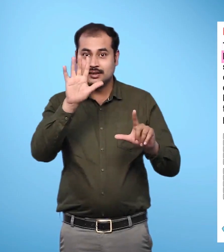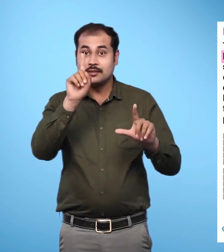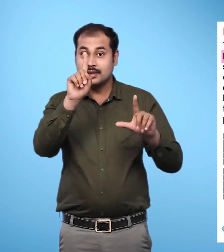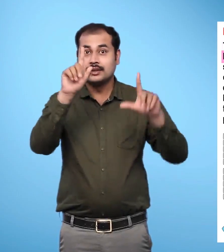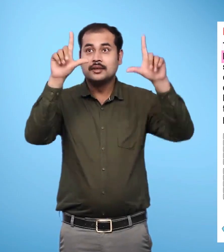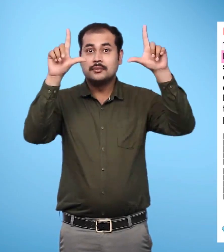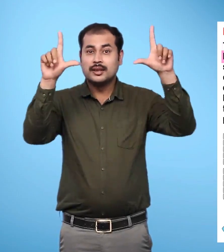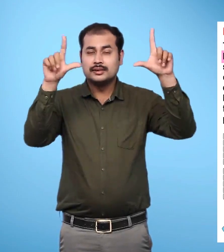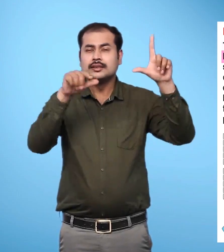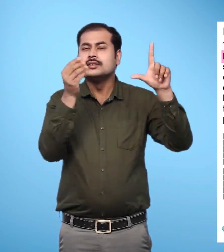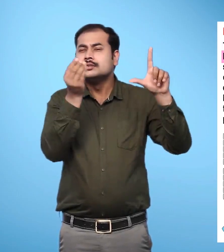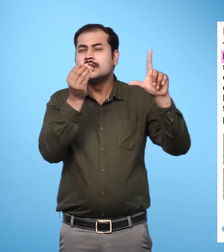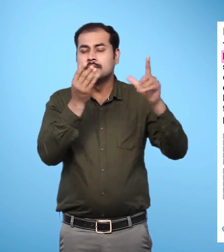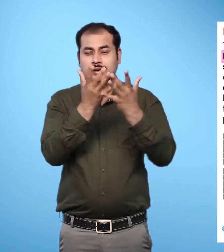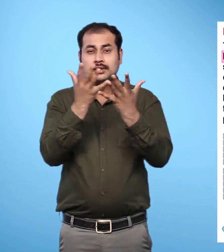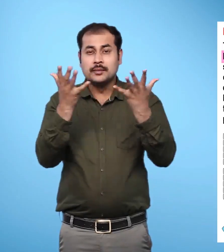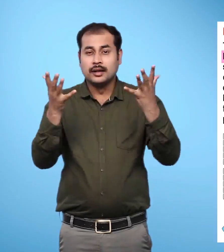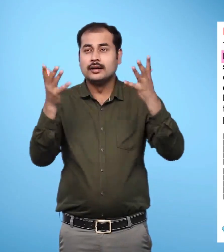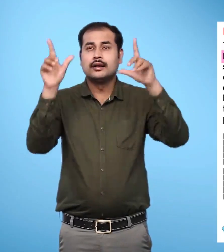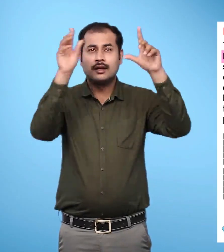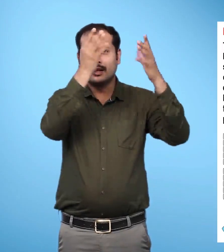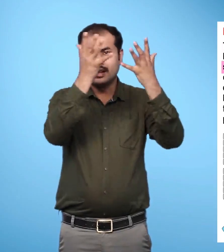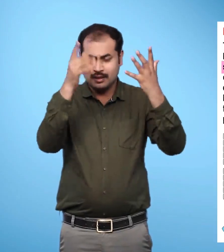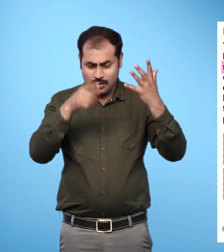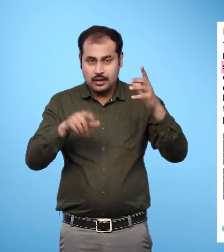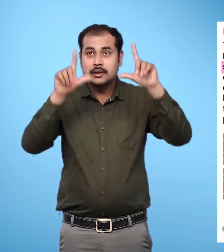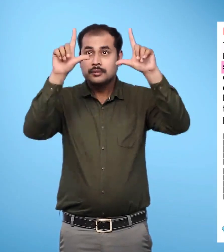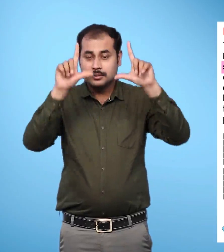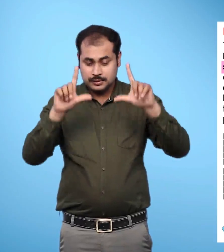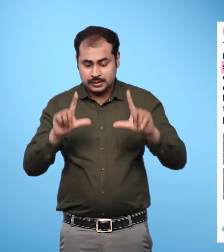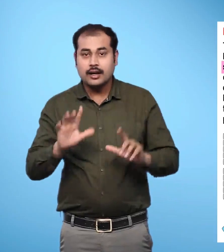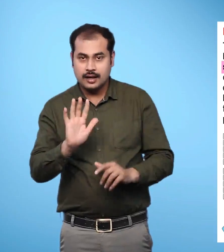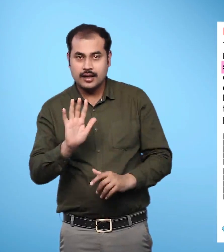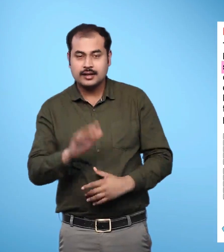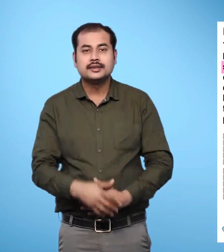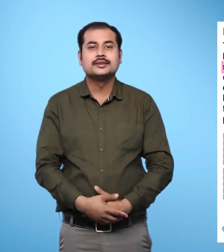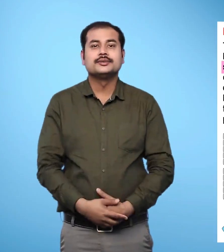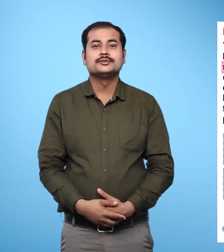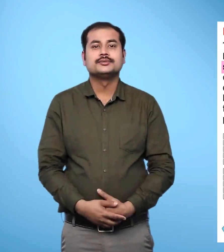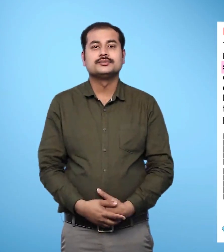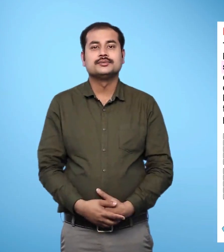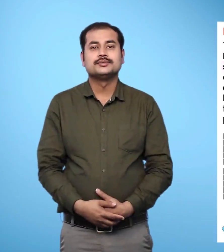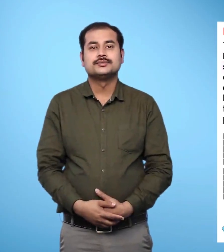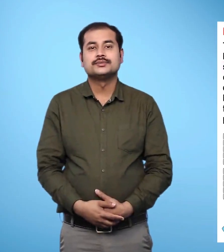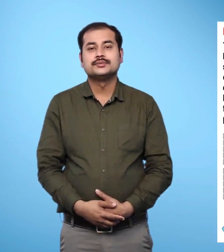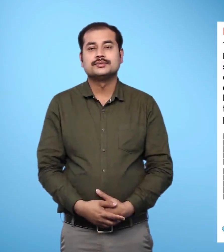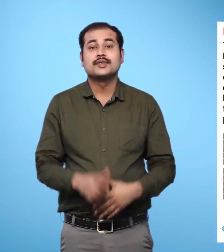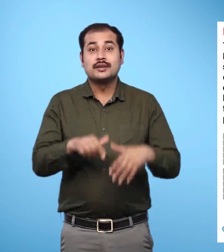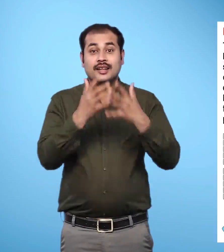Each picture has few objects spread inside a box. The objects